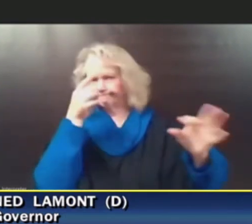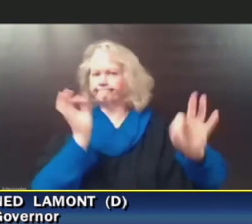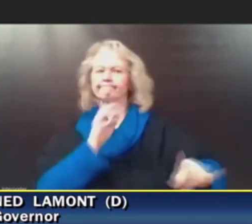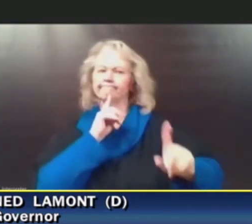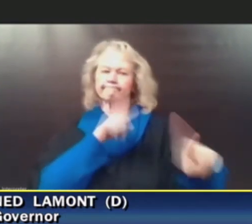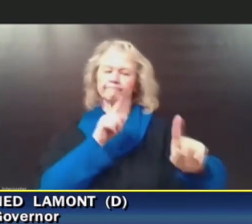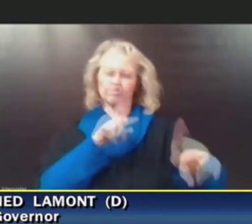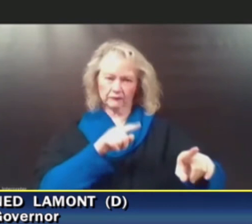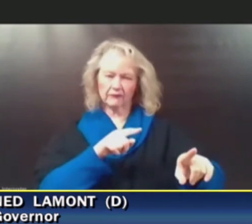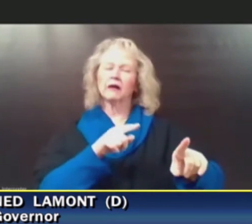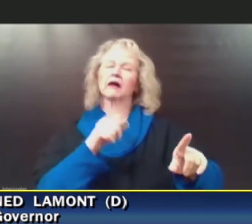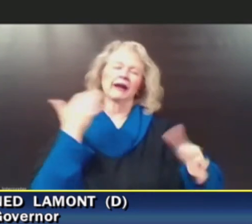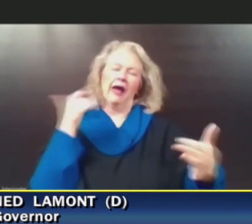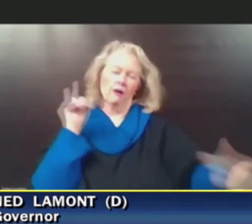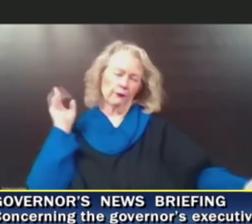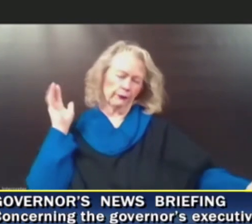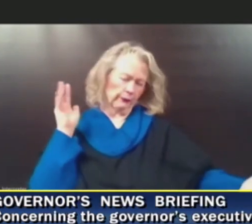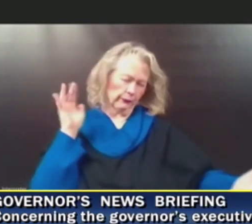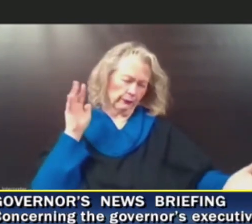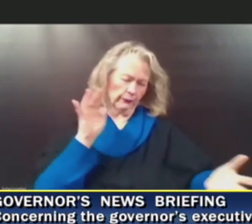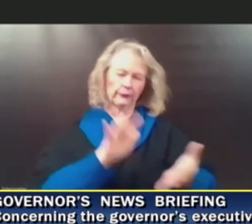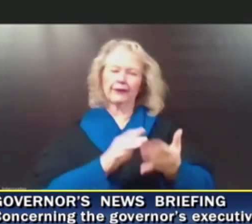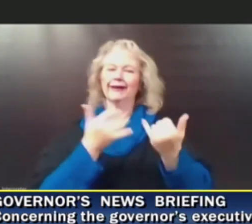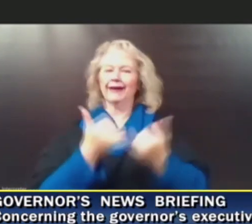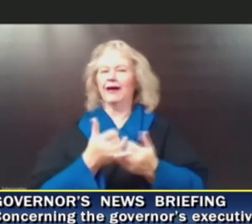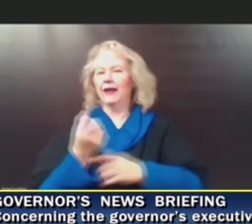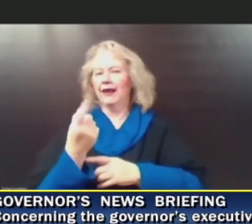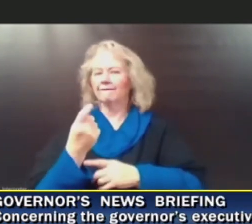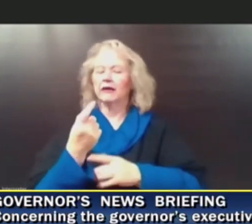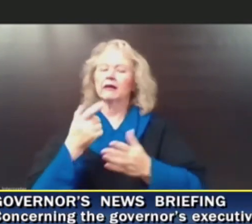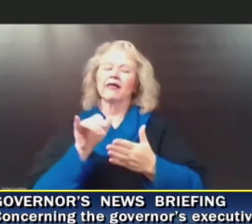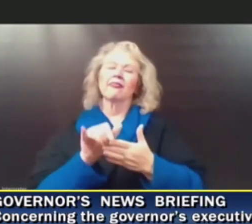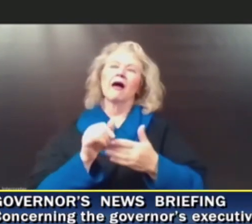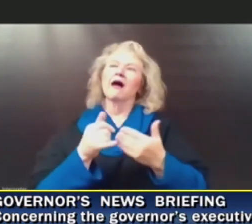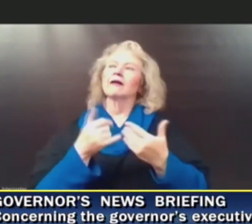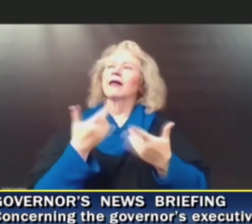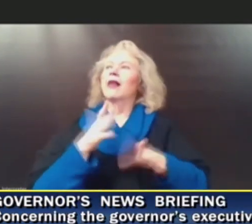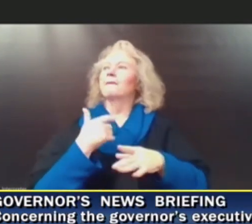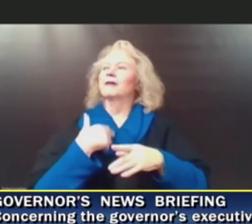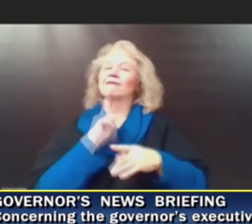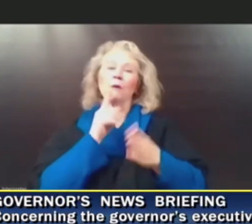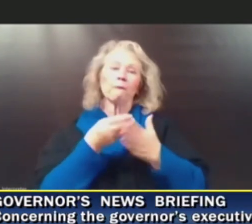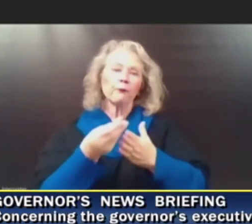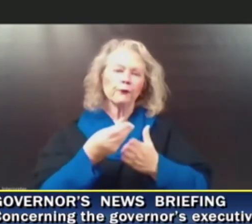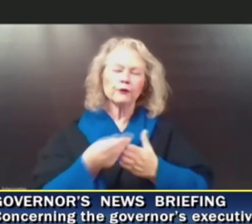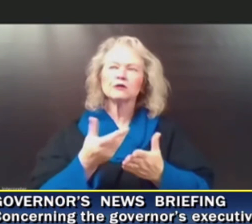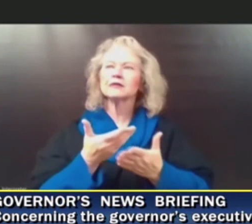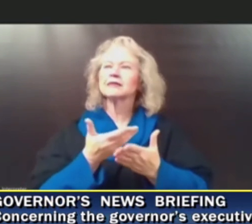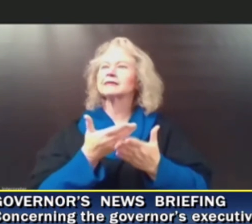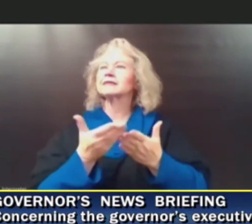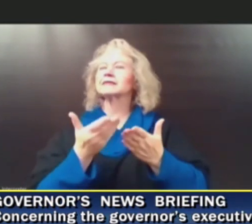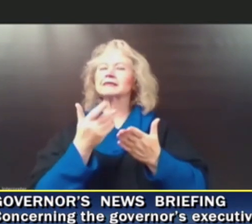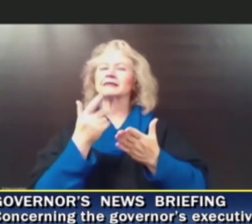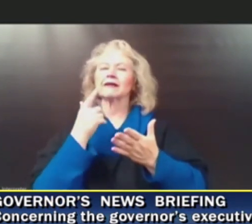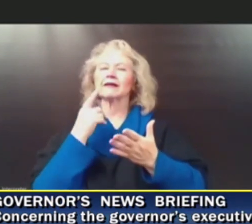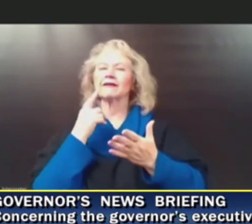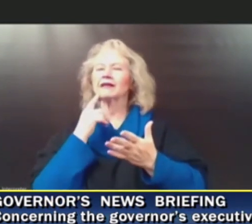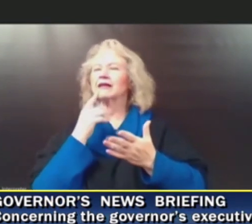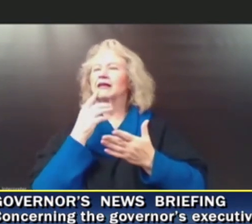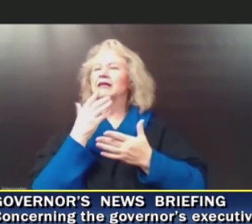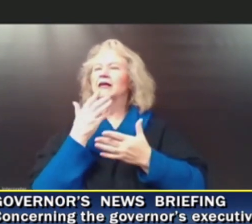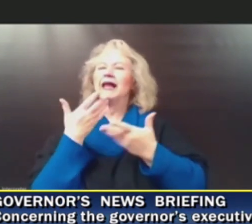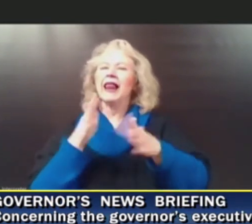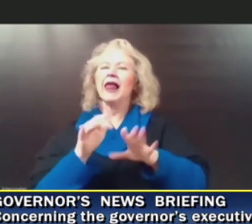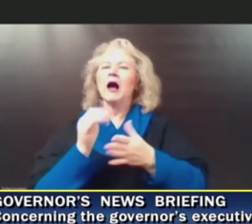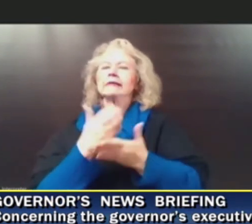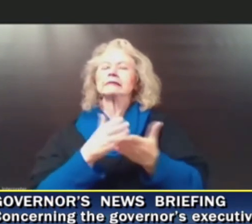giving us a little bit of flexibility when it comes to purchasing, when it comes to allowing, you know, some retired teachers or nurses to